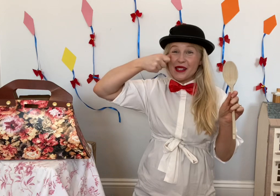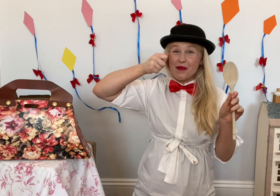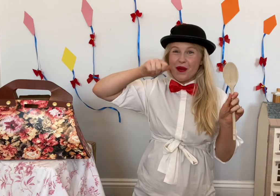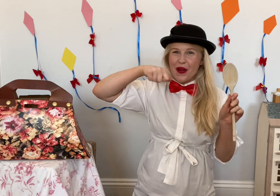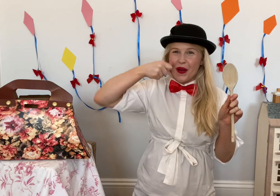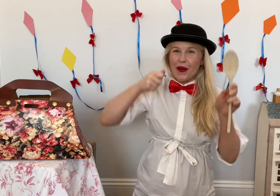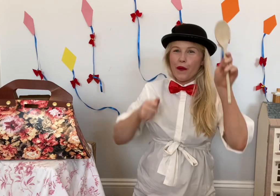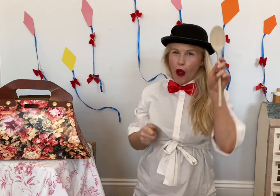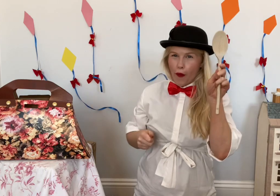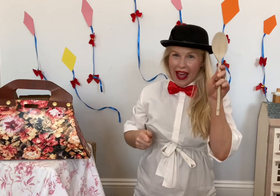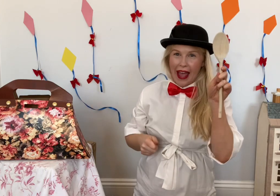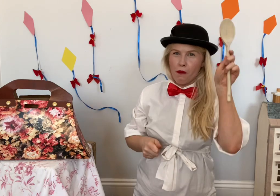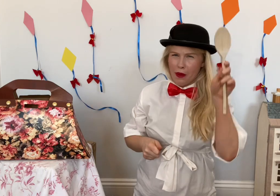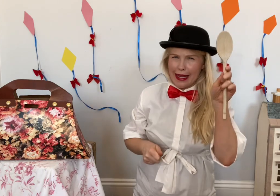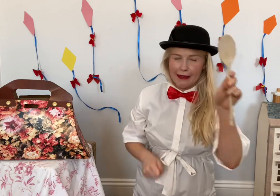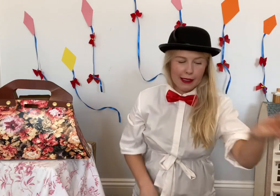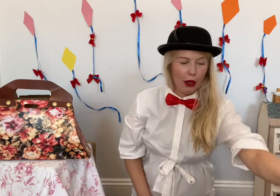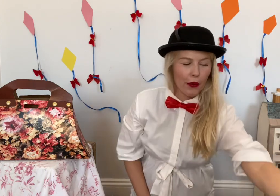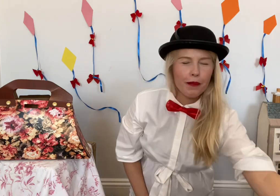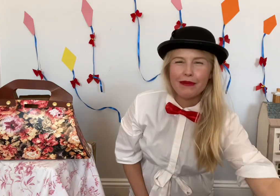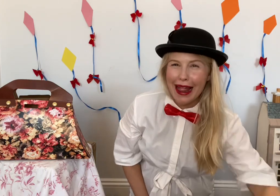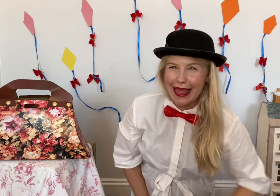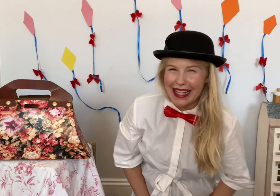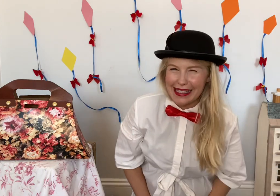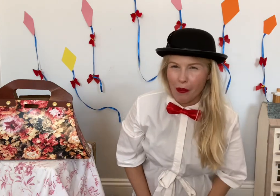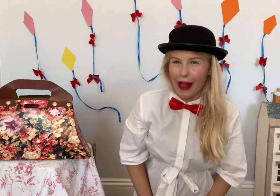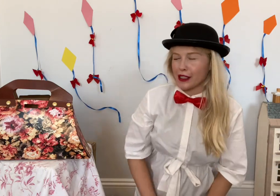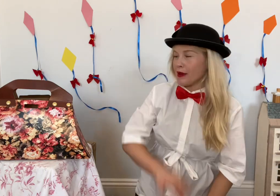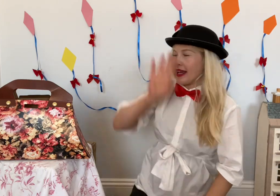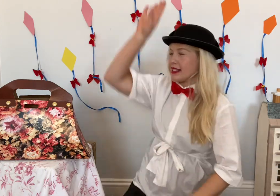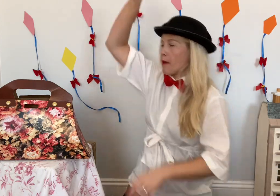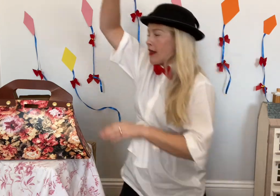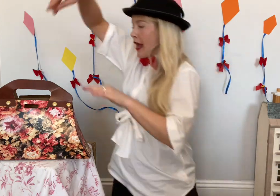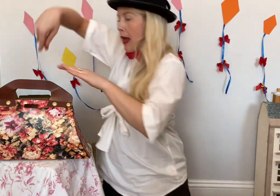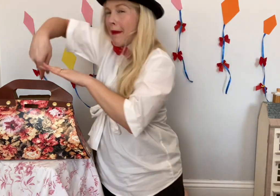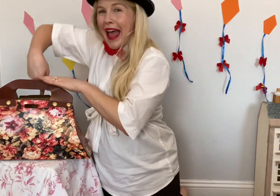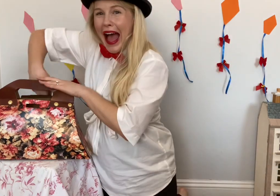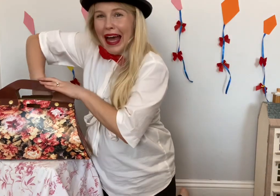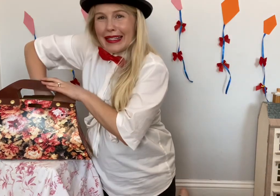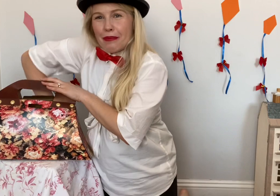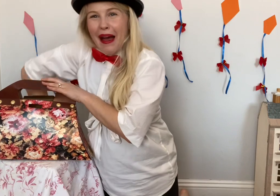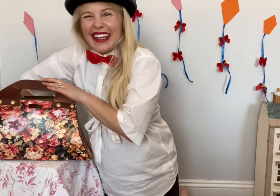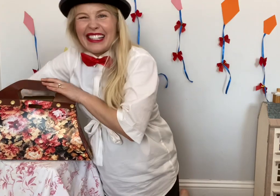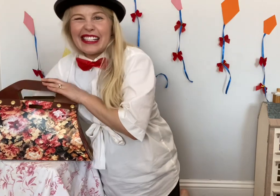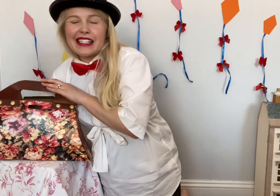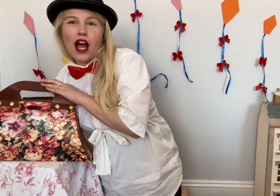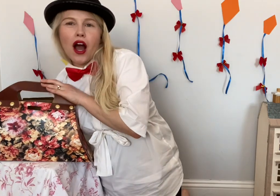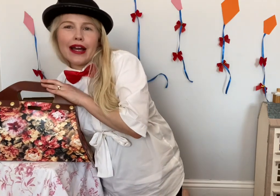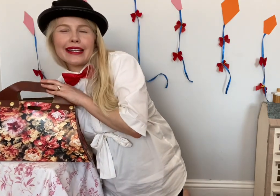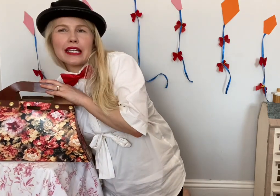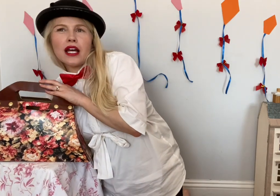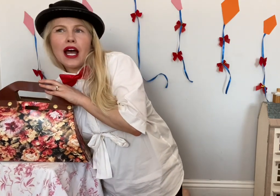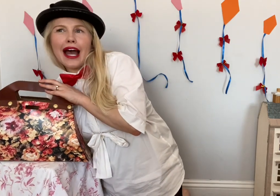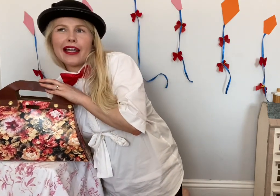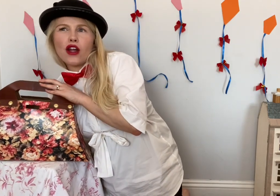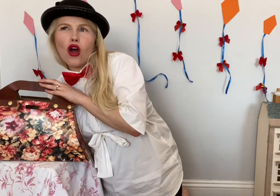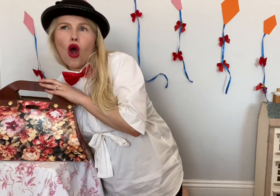Spoon. Okay we need the spoon. Let's see what else we need. Get my hand back inside and oh